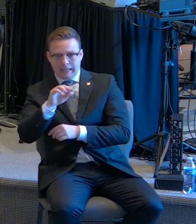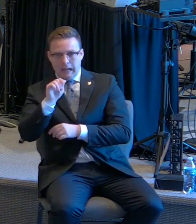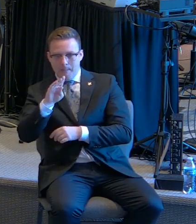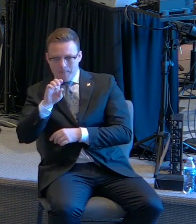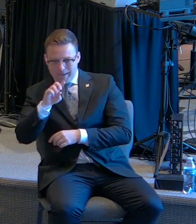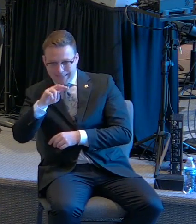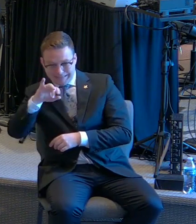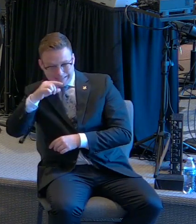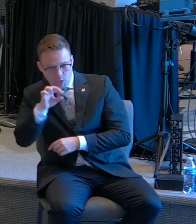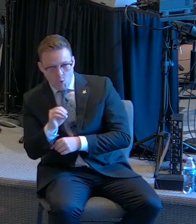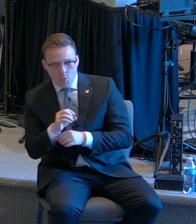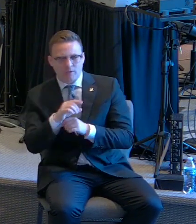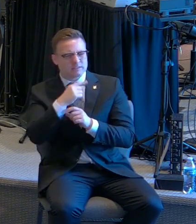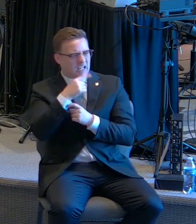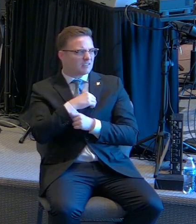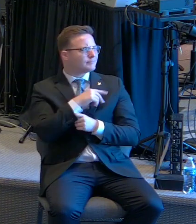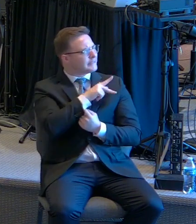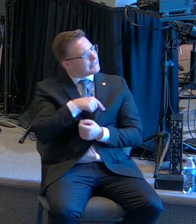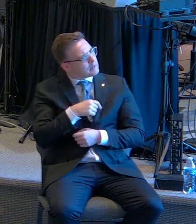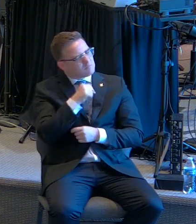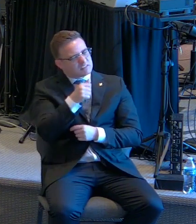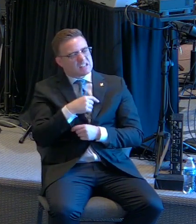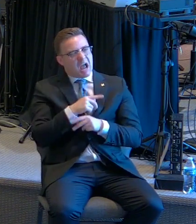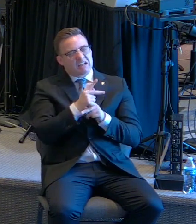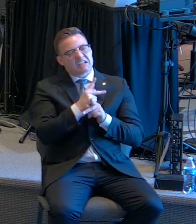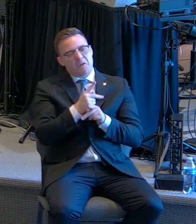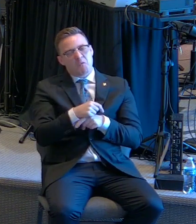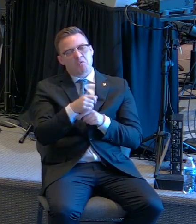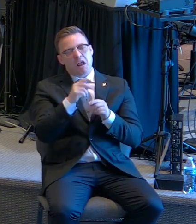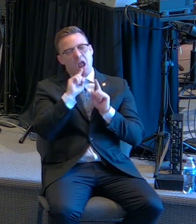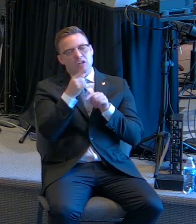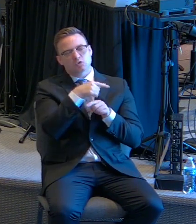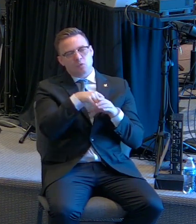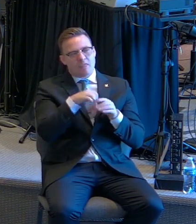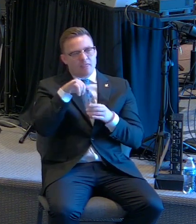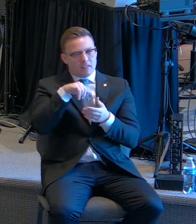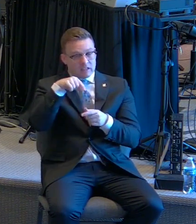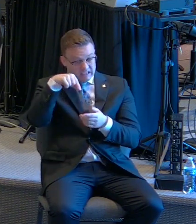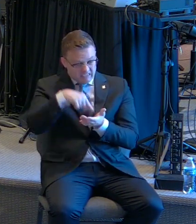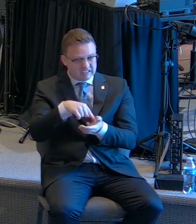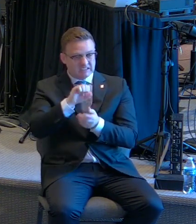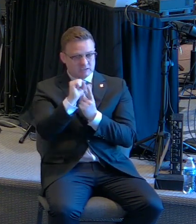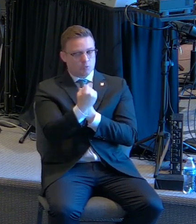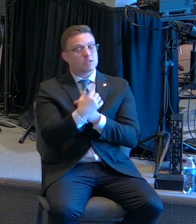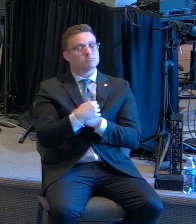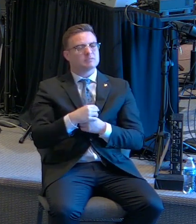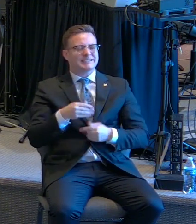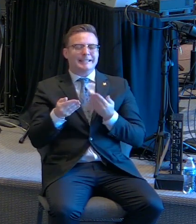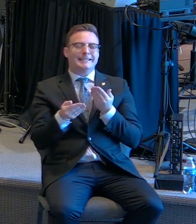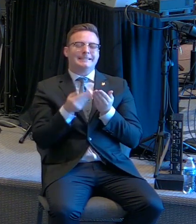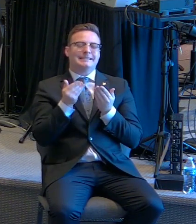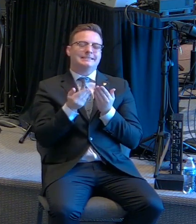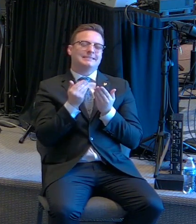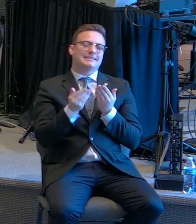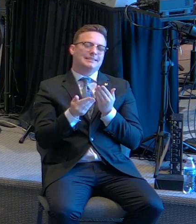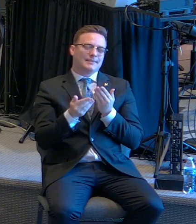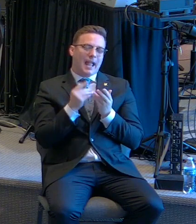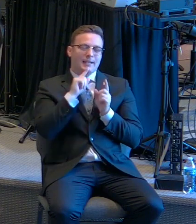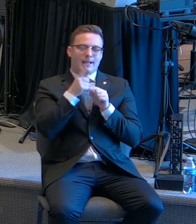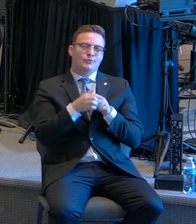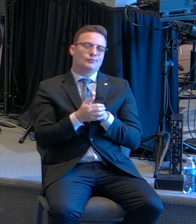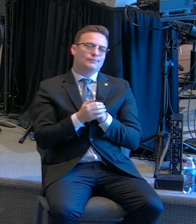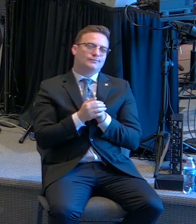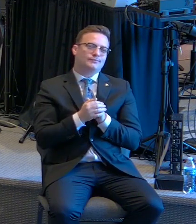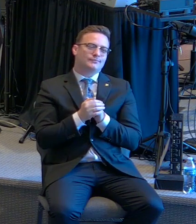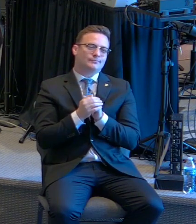King Nebuchadnezzar, we are not careful to answer thee in this matter. This is an easy, easy